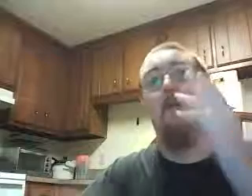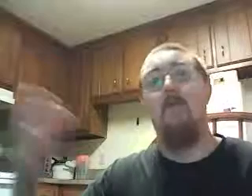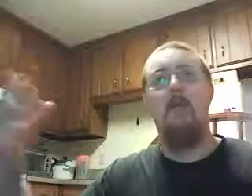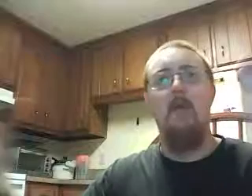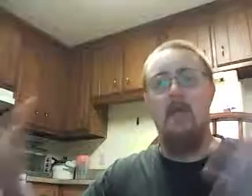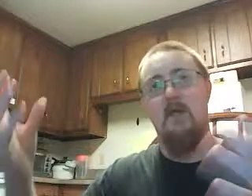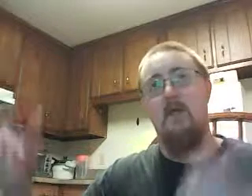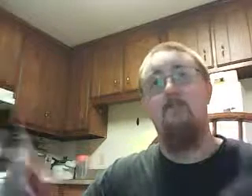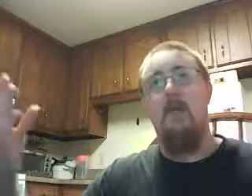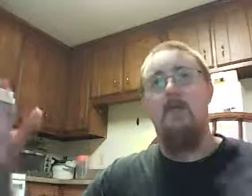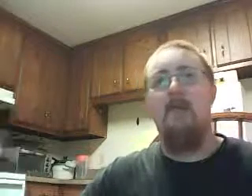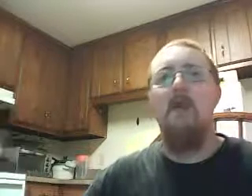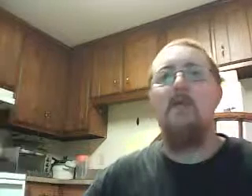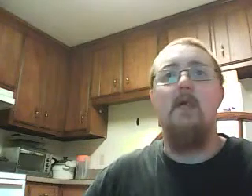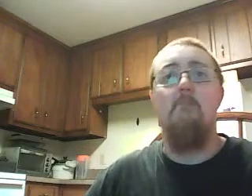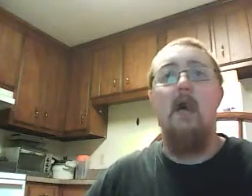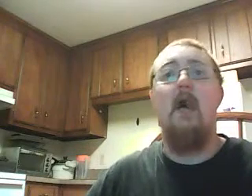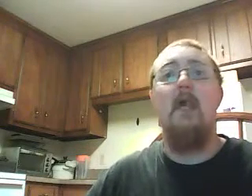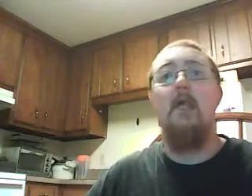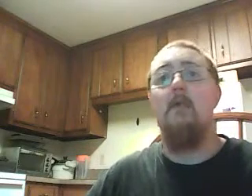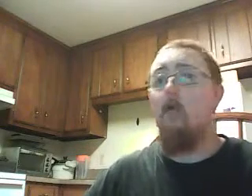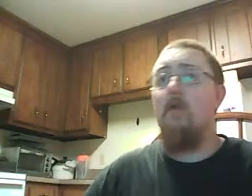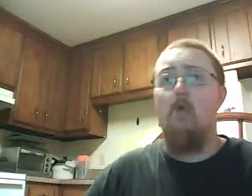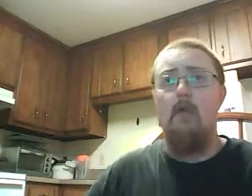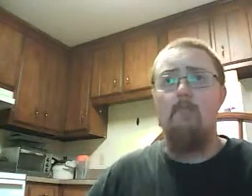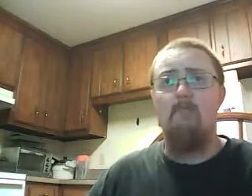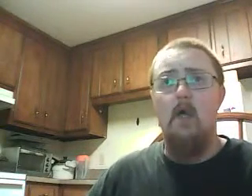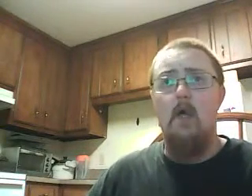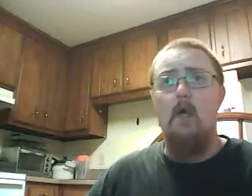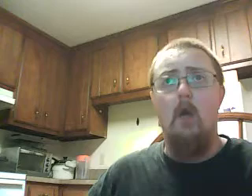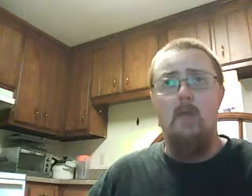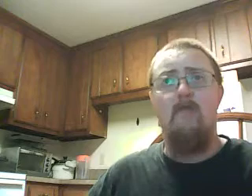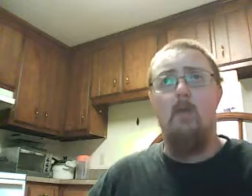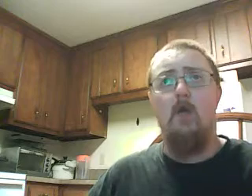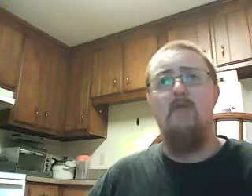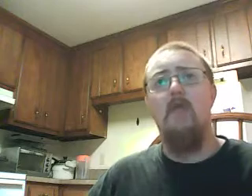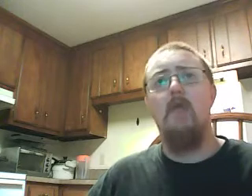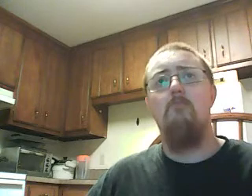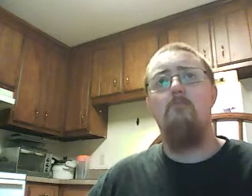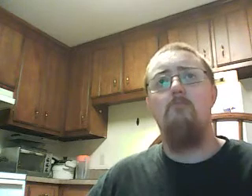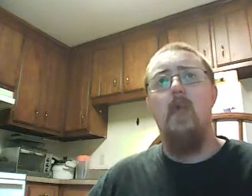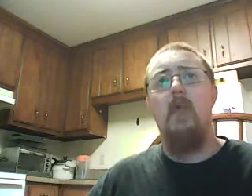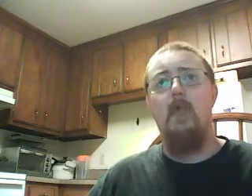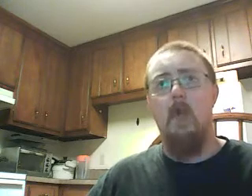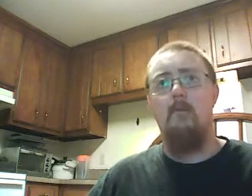get rid of on eBay and Amazon. That's basically the moral of the story. Hope you had fun watching the video. And keep rocking.